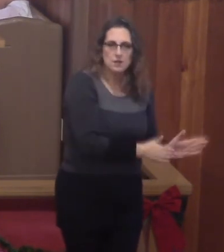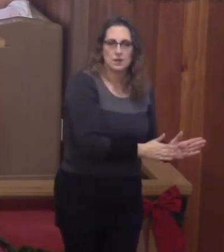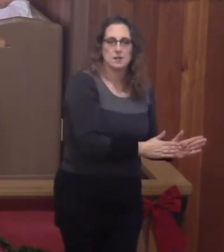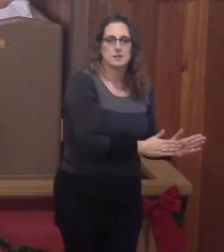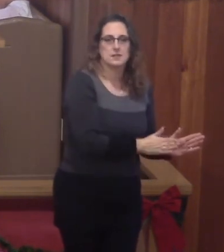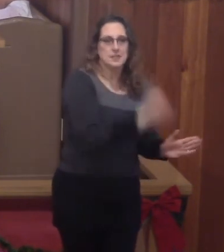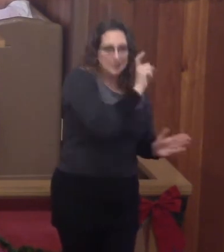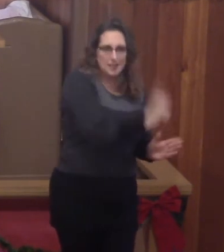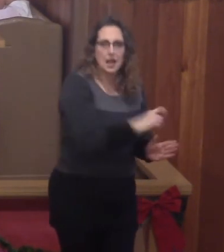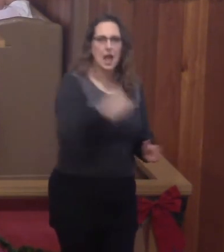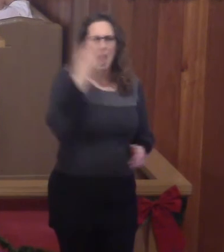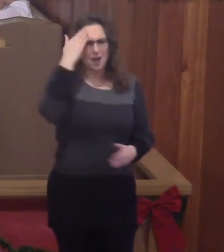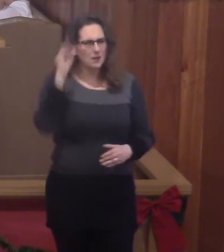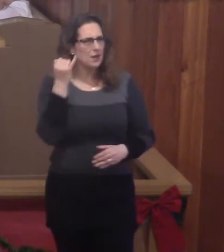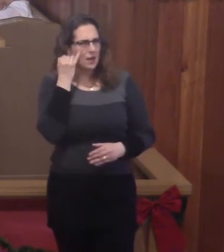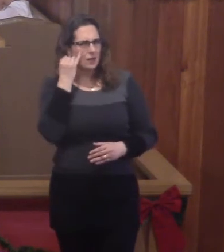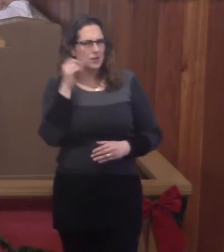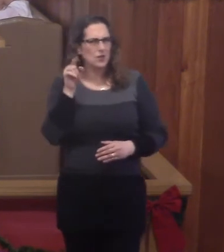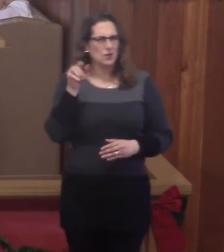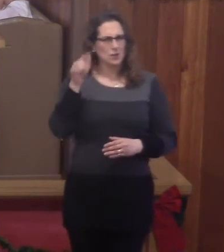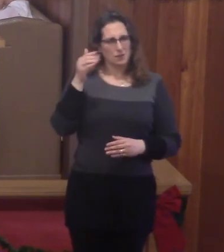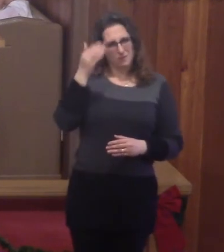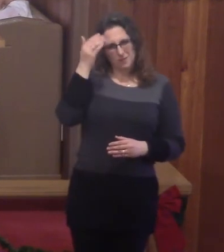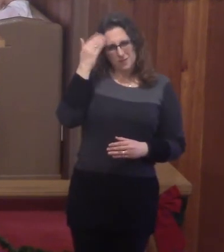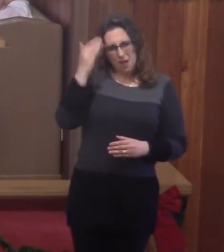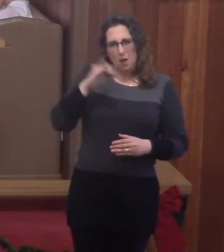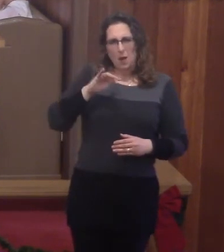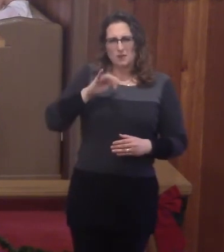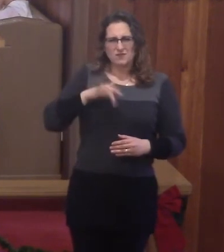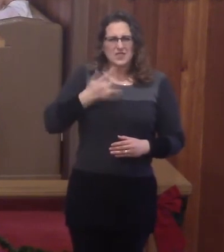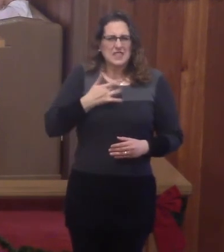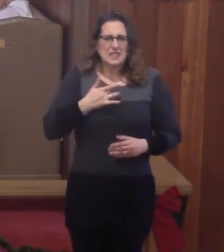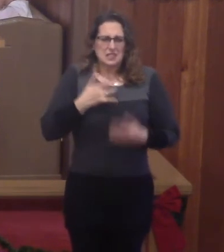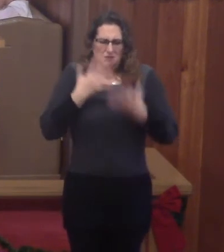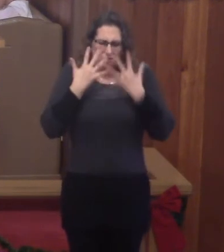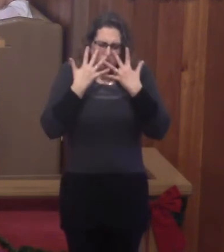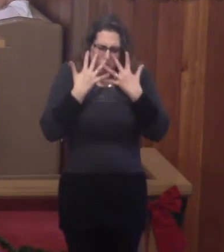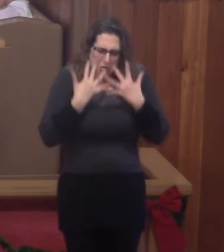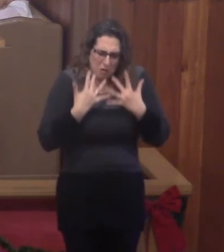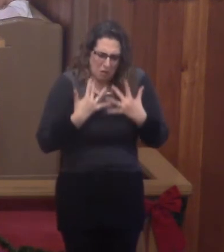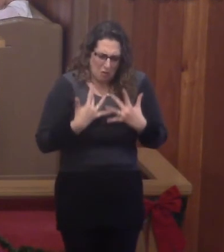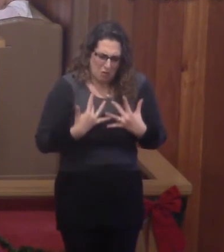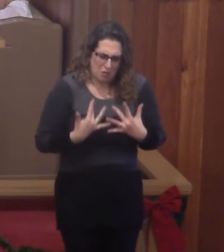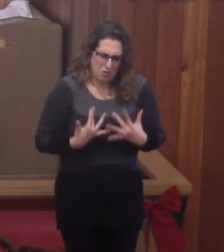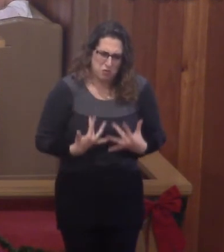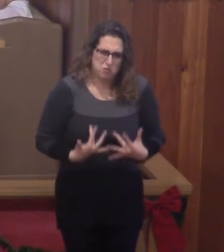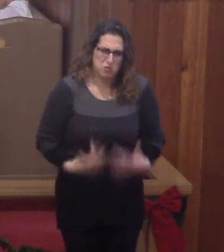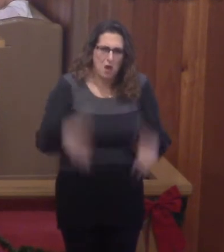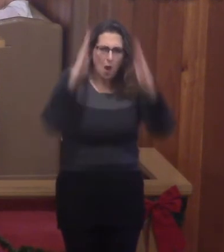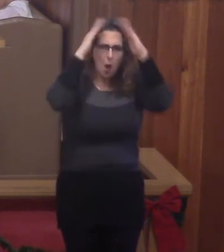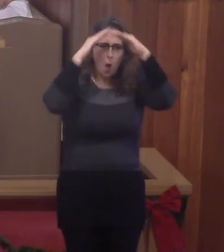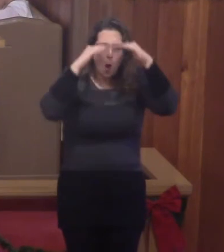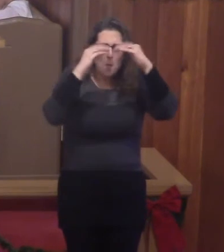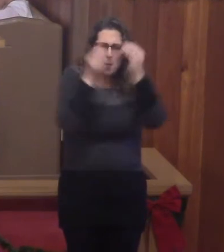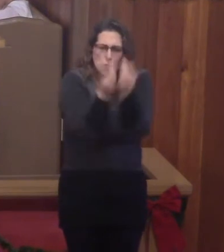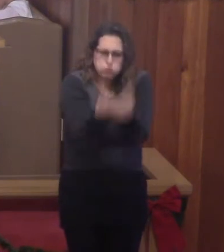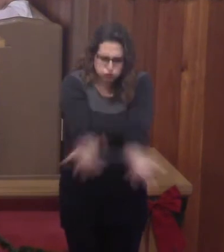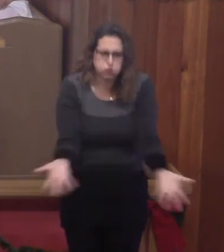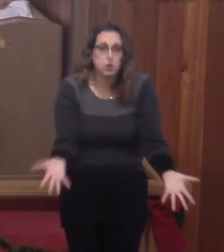I don't know if you know what it feels like to despair. To just have, I mean, maybe you've experienced